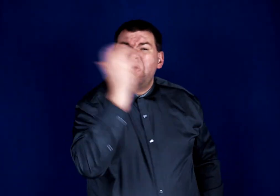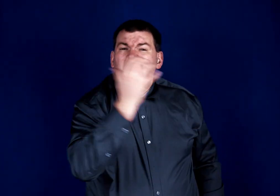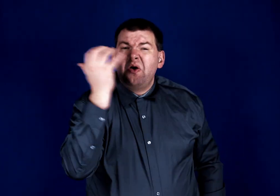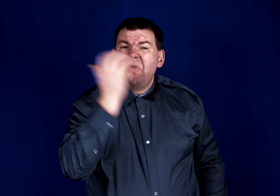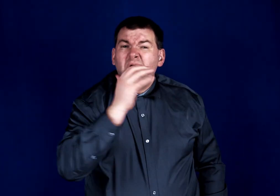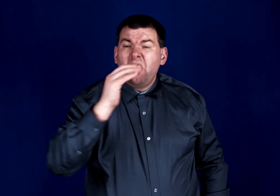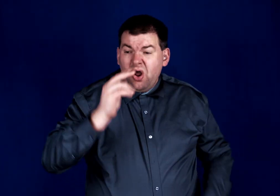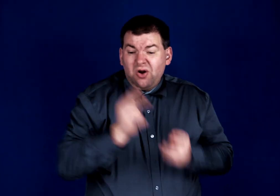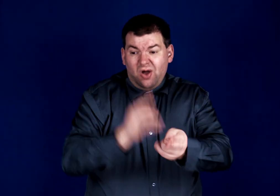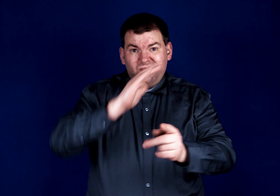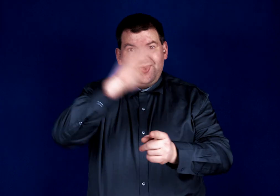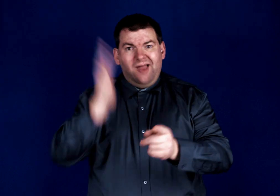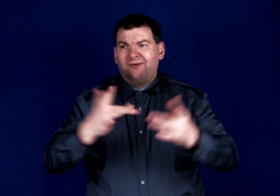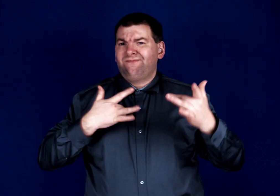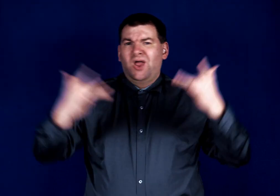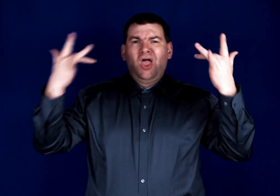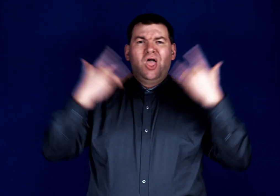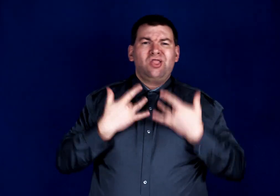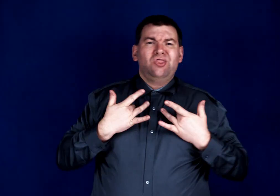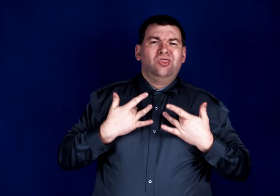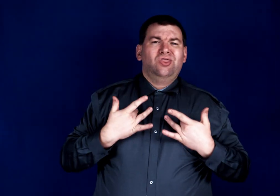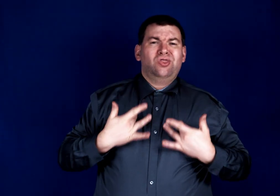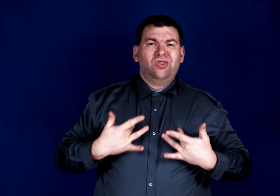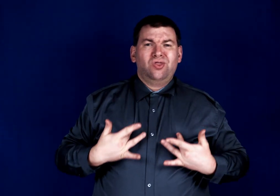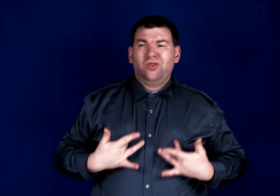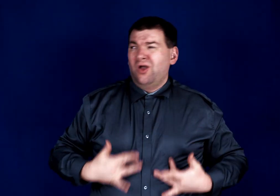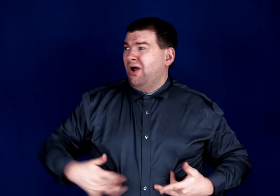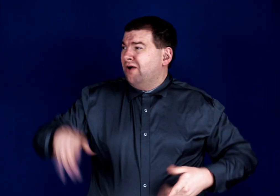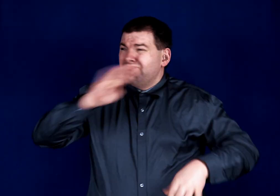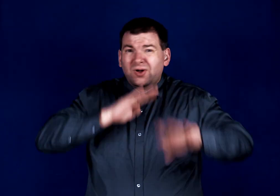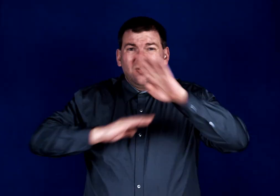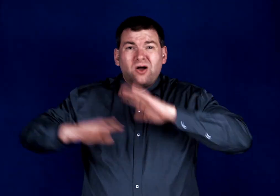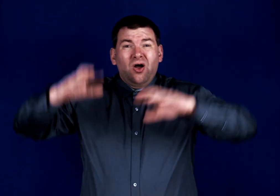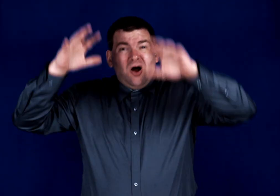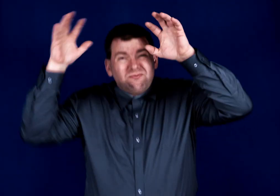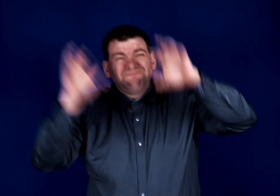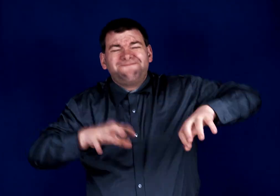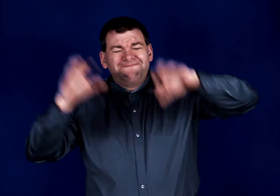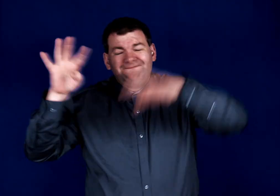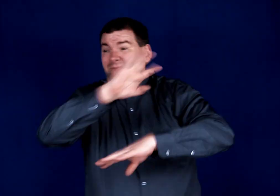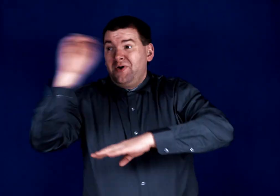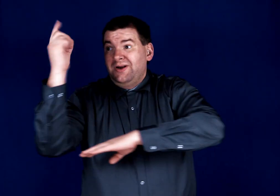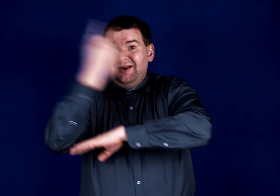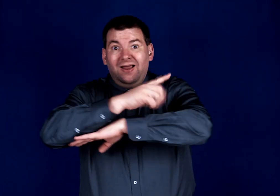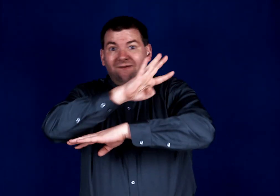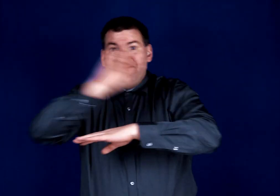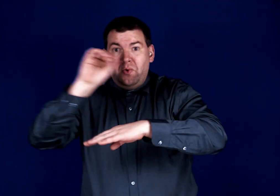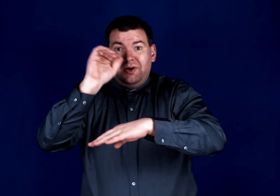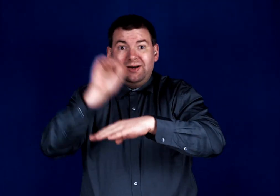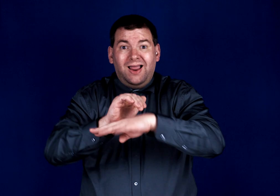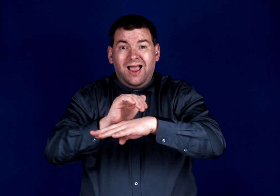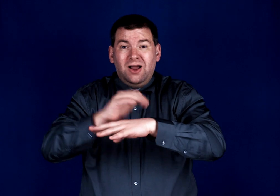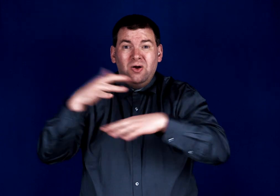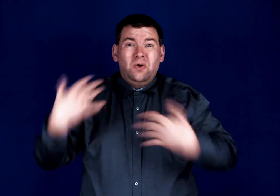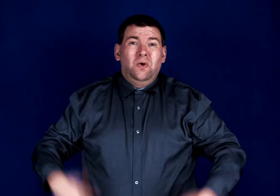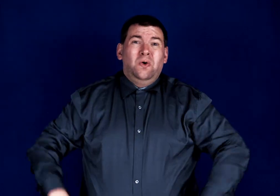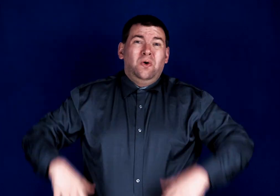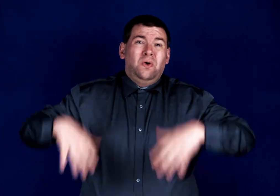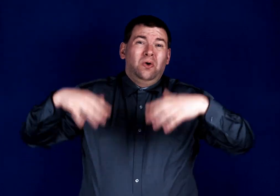But Noah never seemed a bit dismayed, though it ran for forty nights and forty long days.